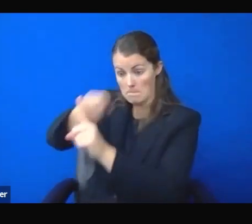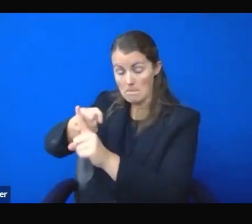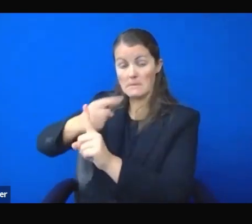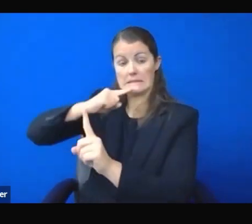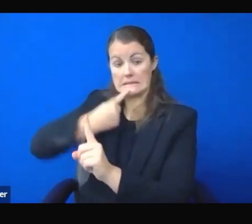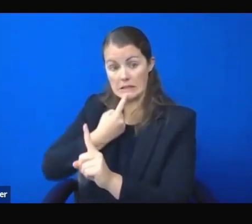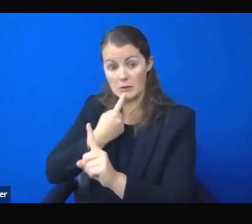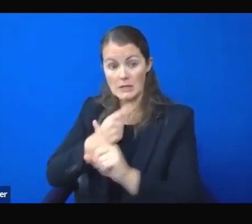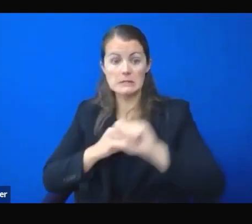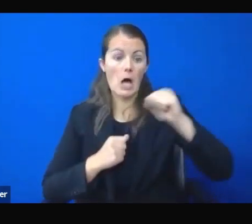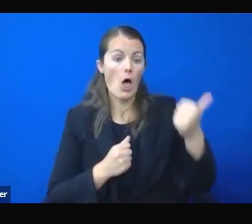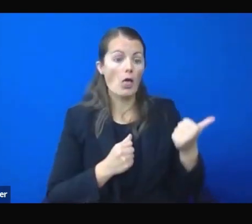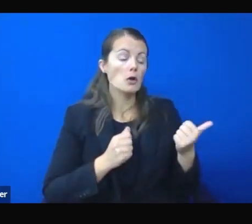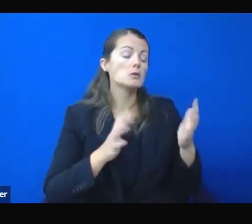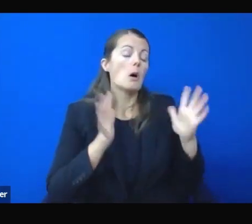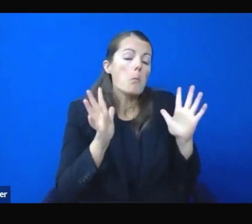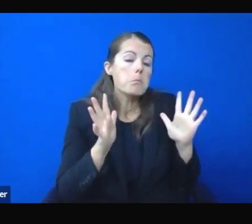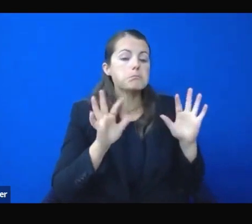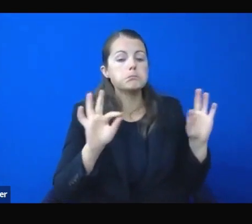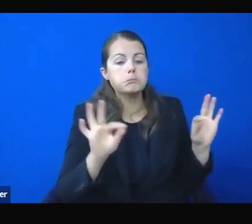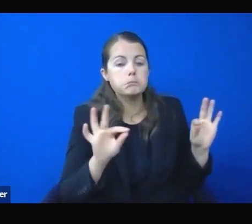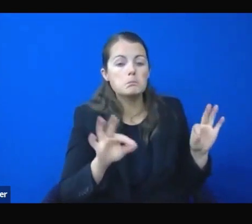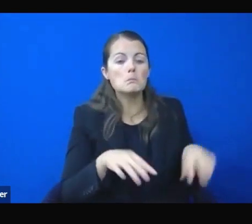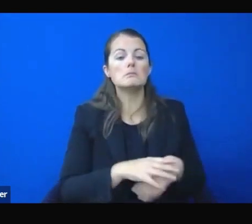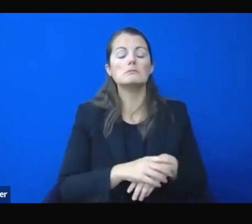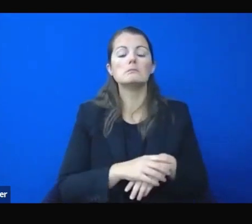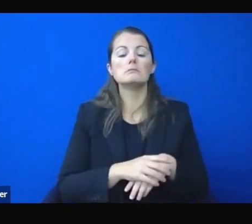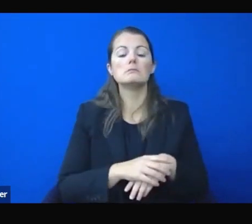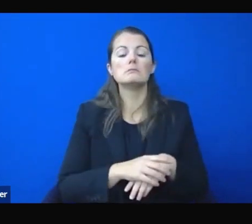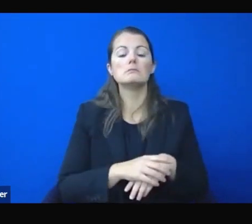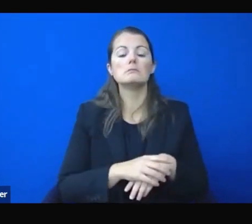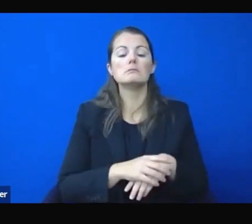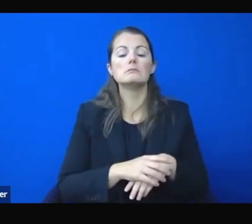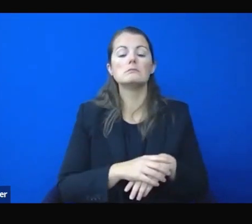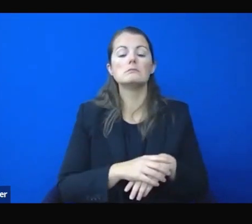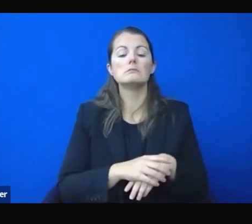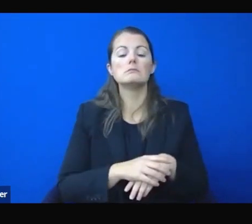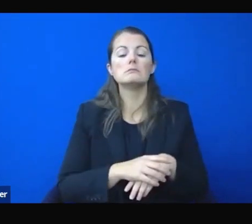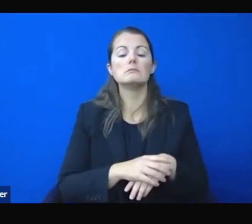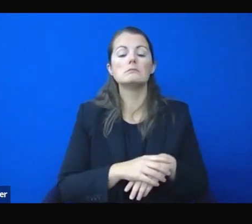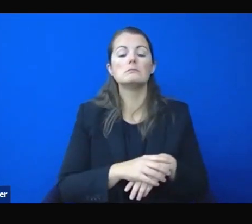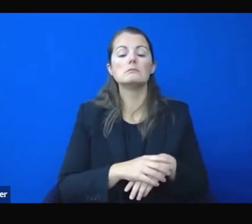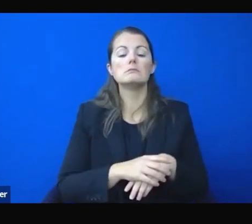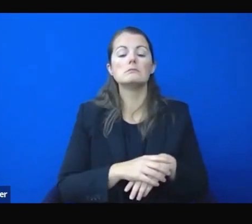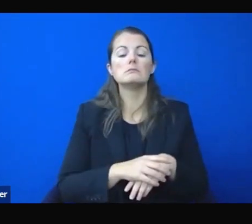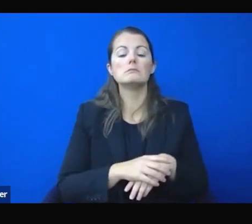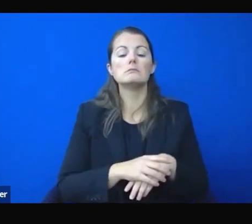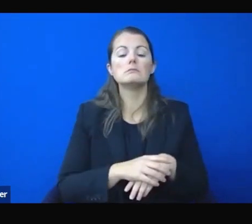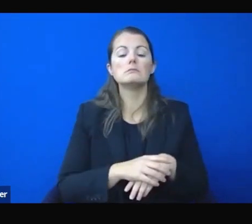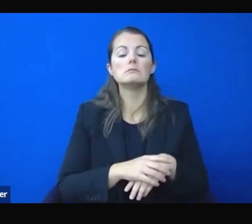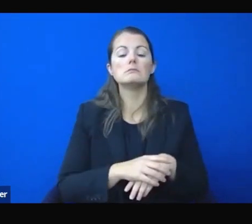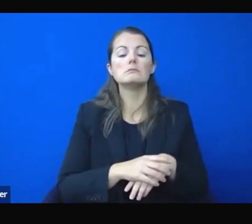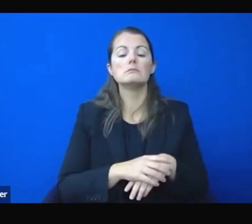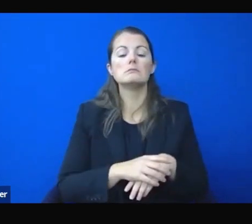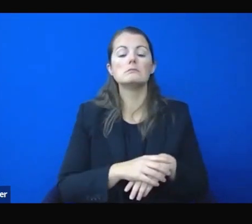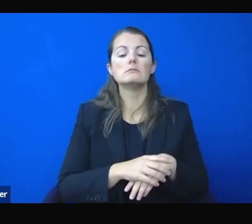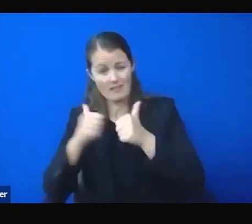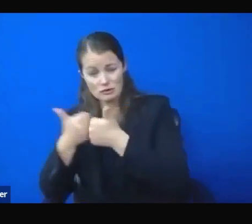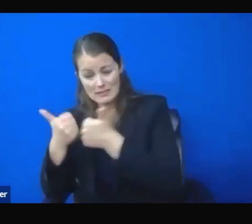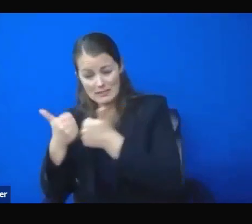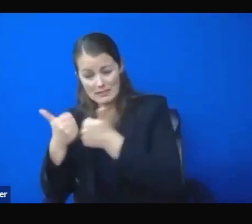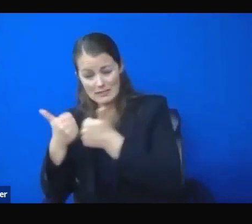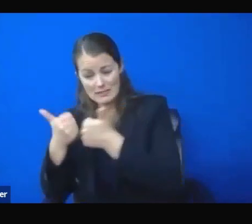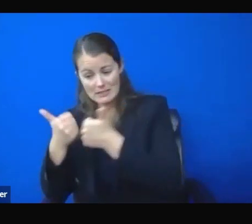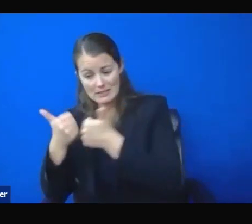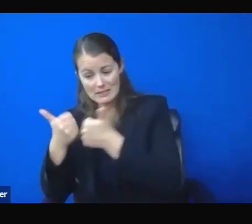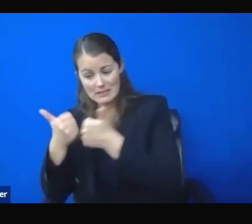matter challenges we are facing individually, we face them all together and collectively as Nevadans. Nevada will make